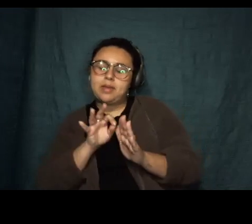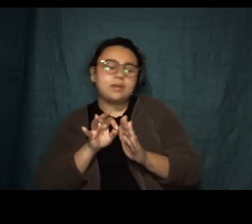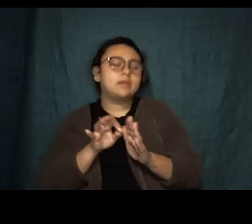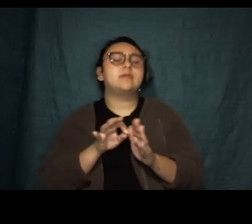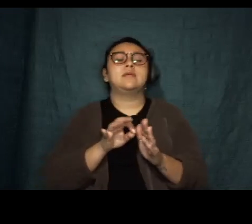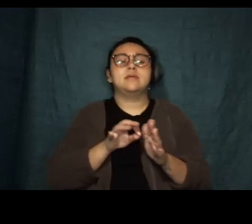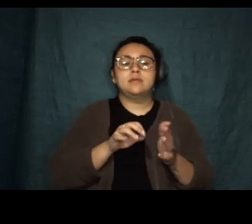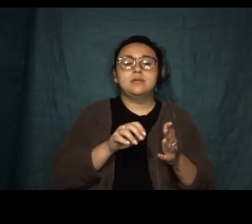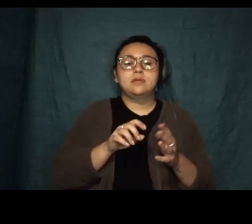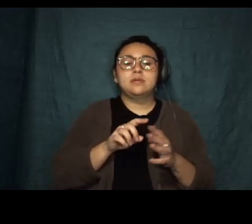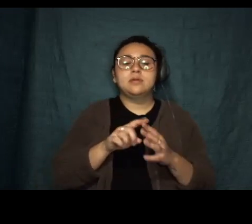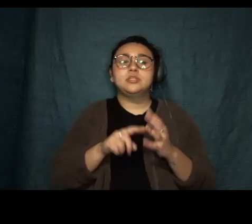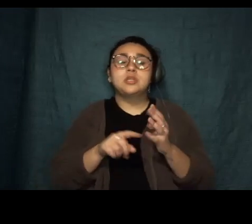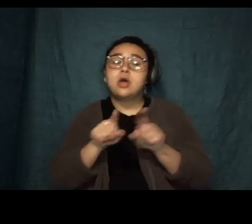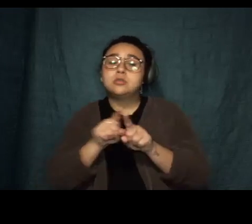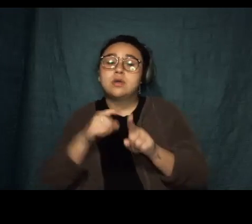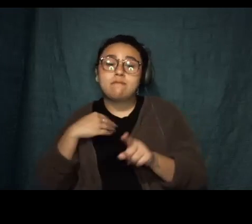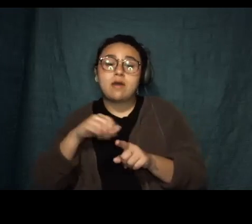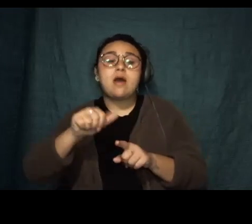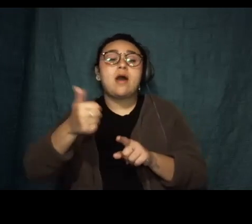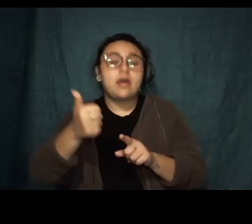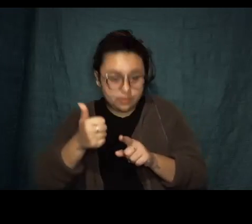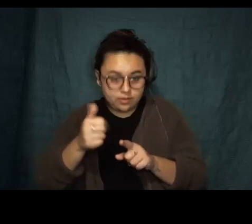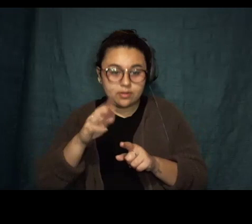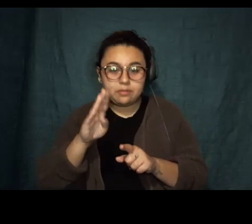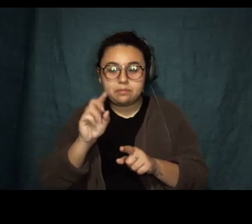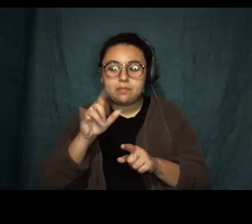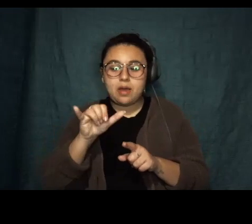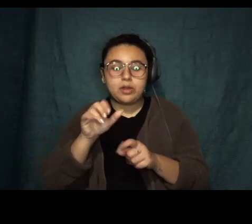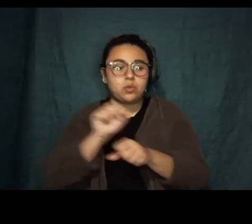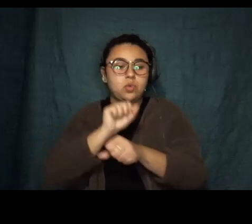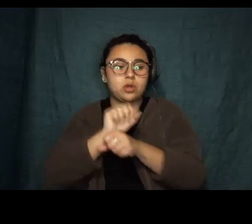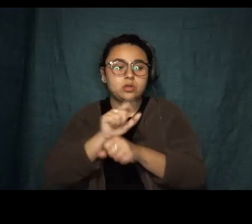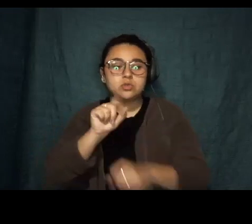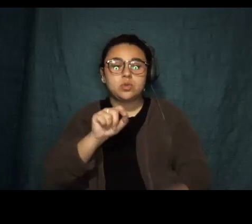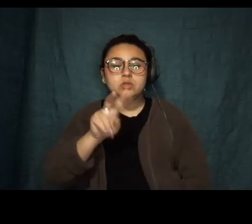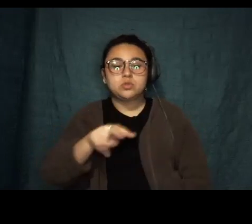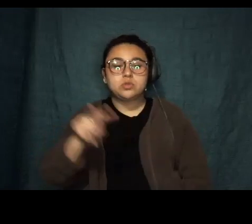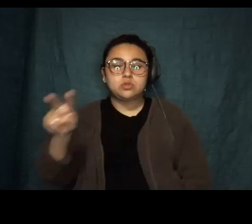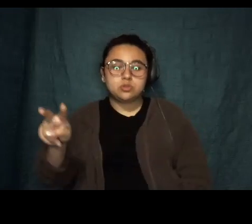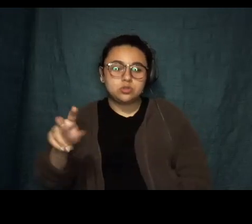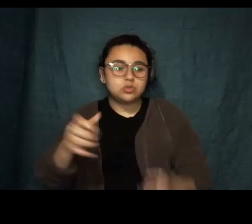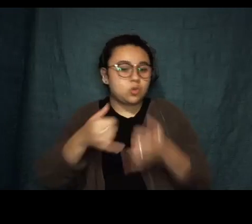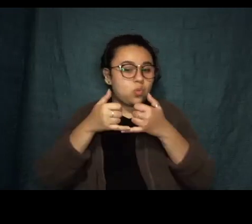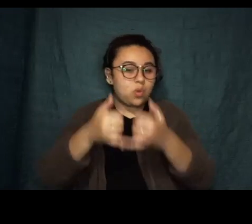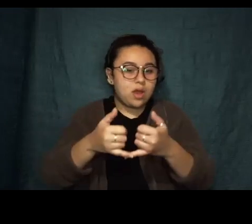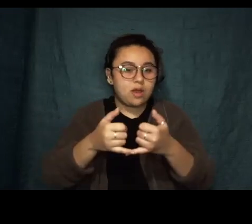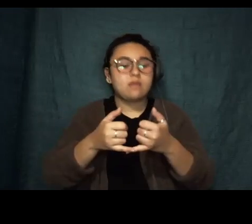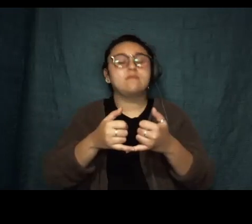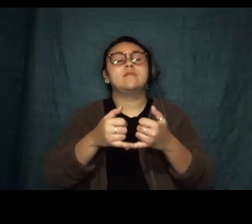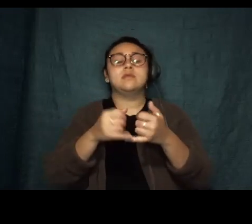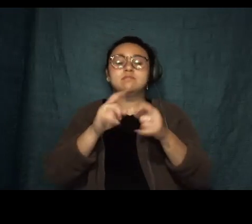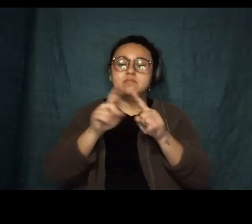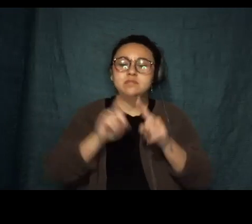is forthcoming in 2022 from Catapult. She has been awarded prizes and fellowships from Lambda Literary, McDowell,